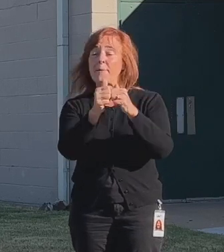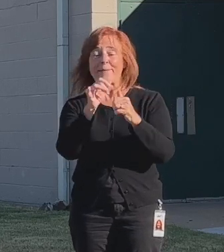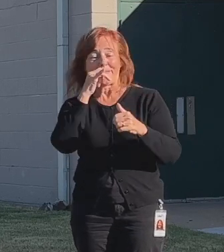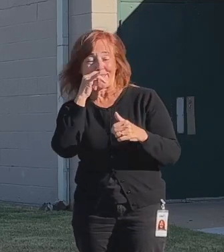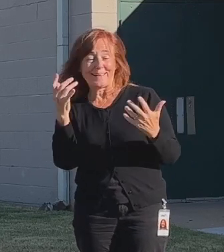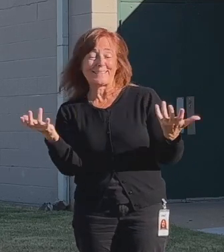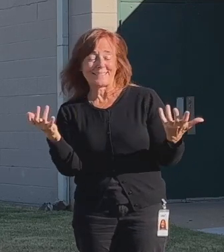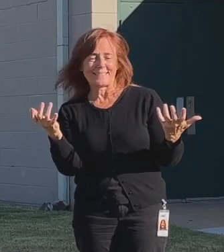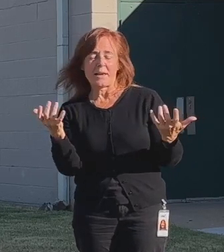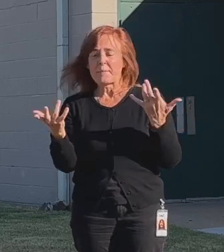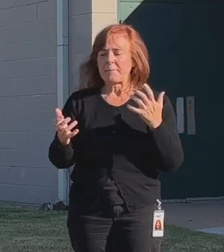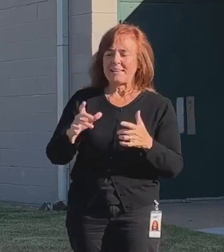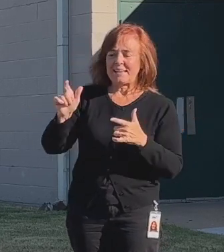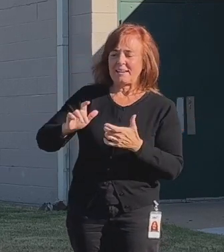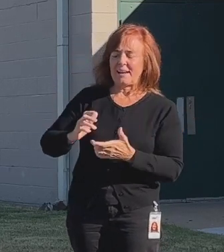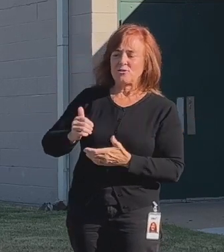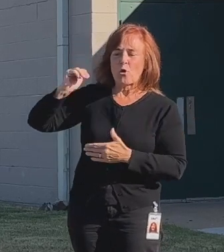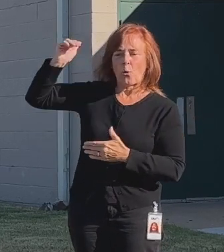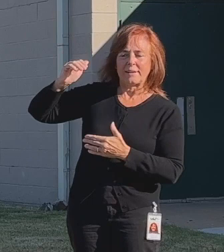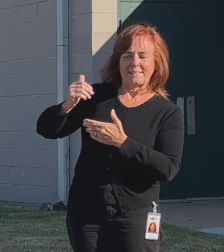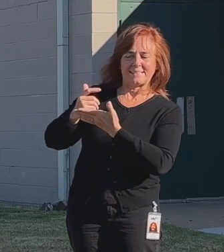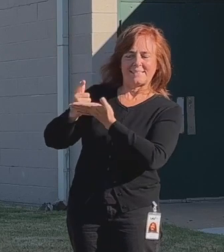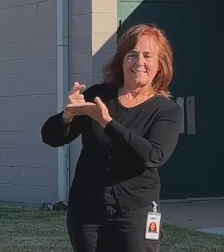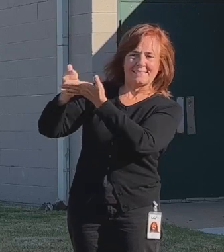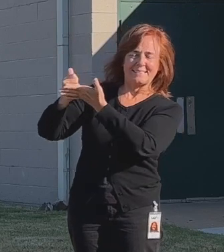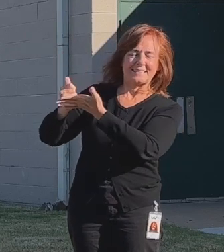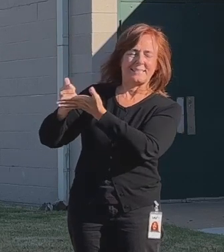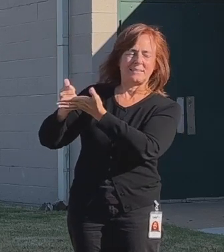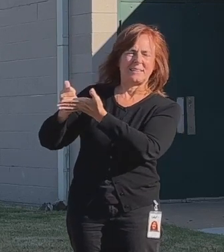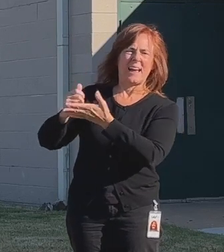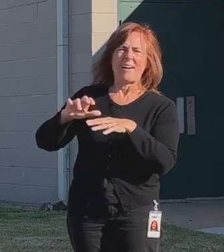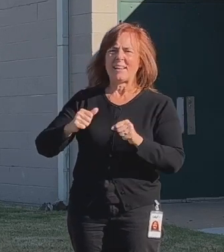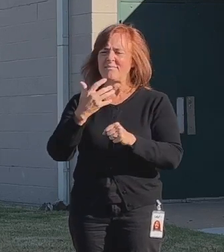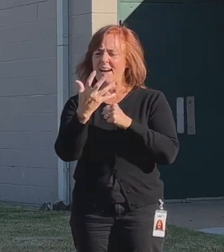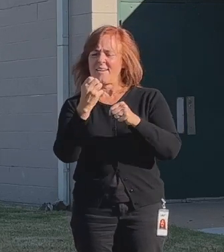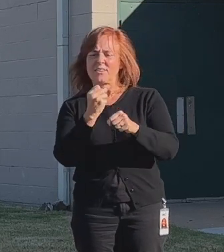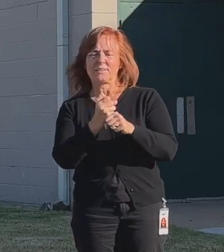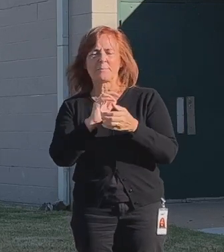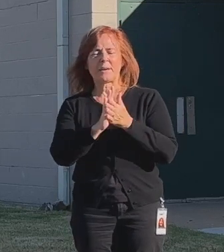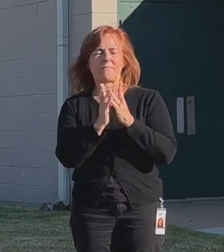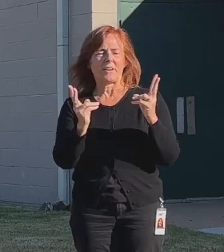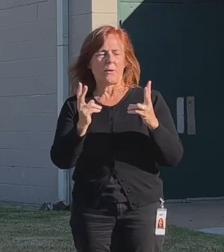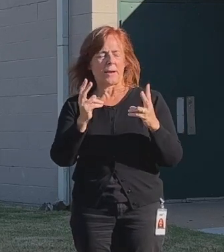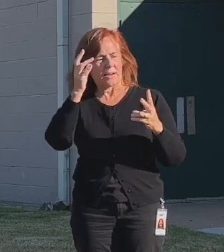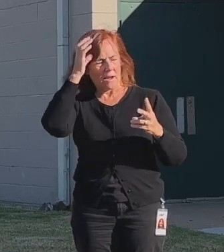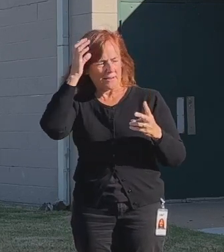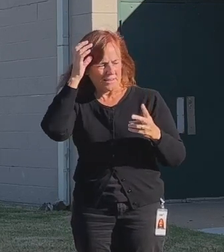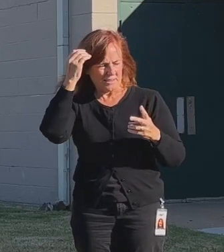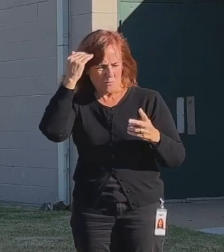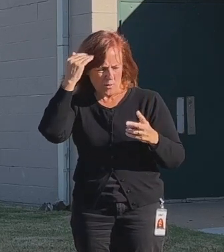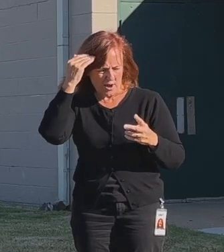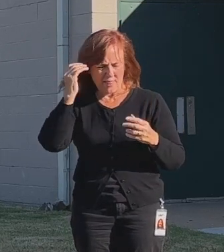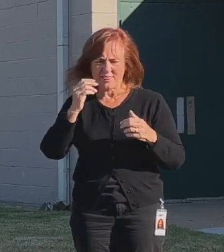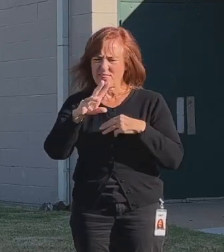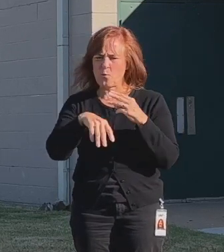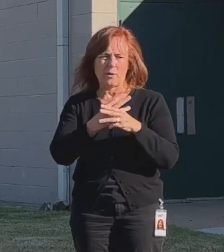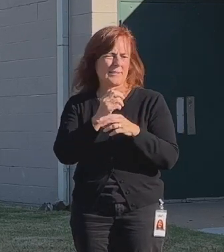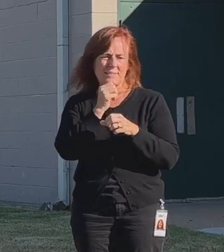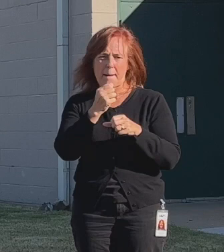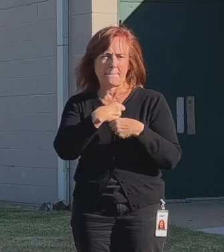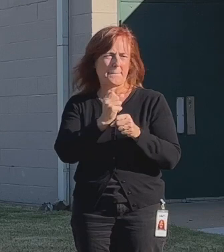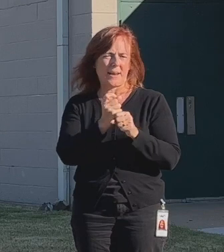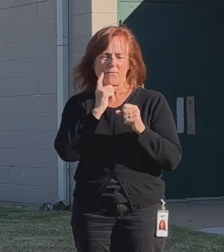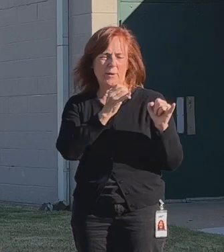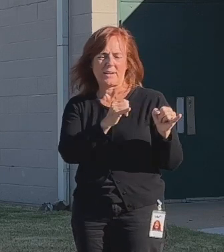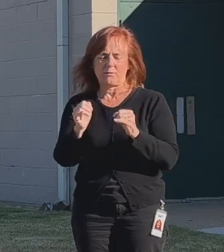kids who may need adult assistance. I've spent the last five years being very cognizant of the fact that the world was not made for